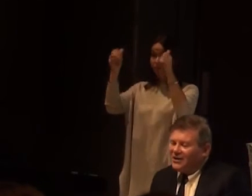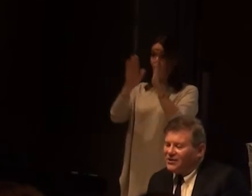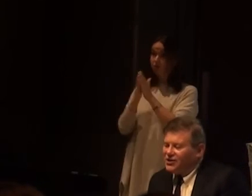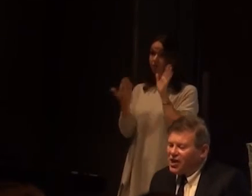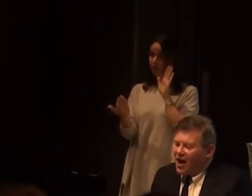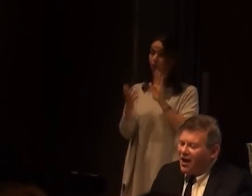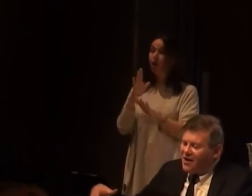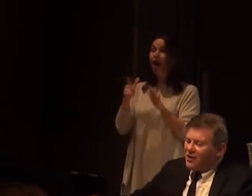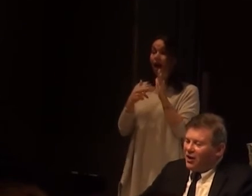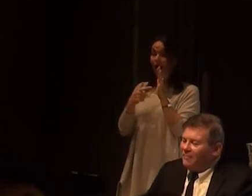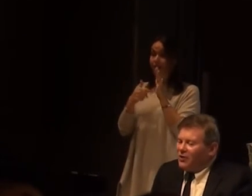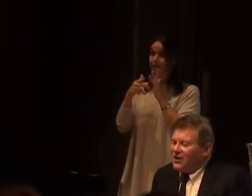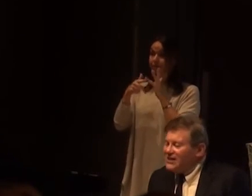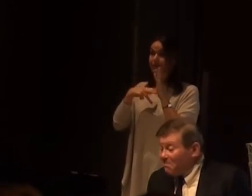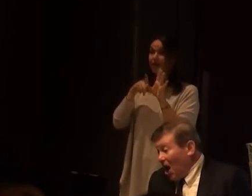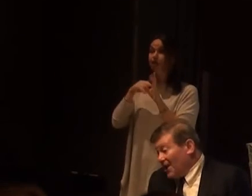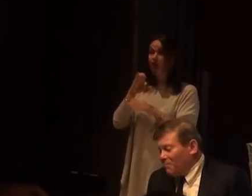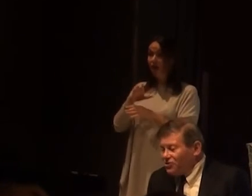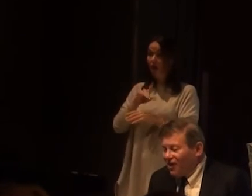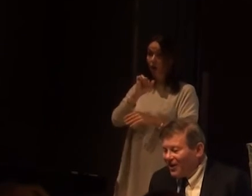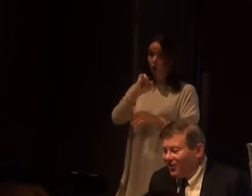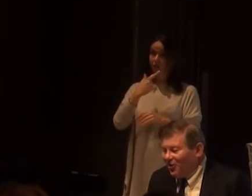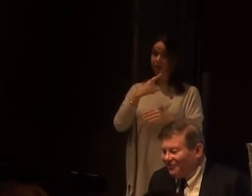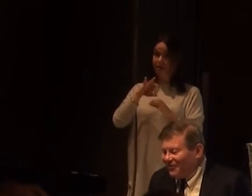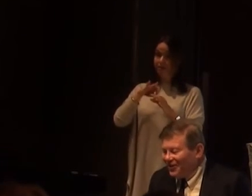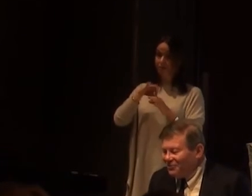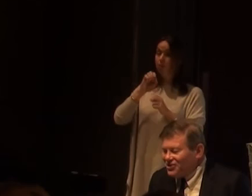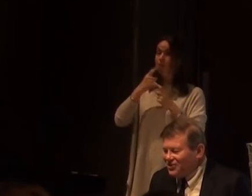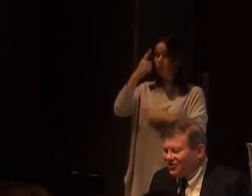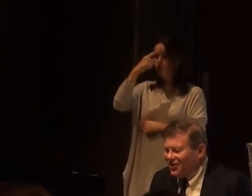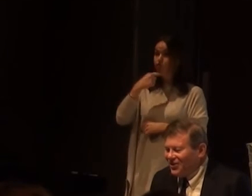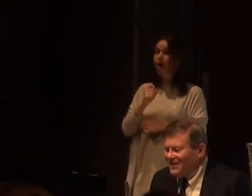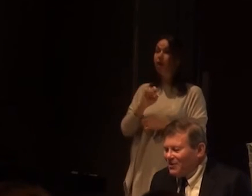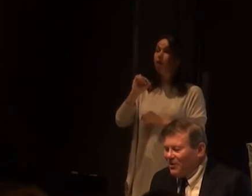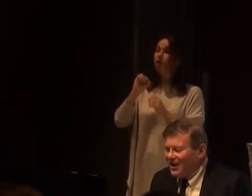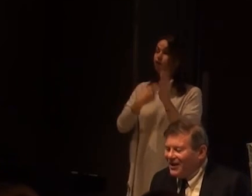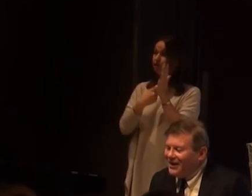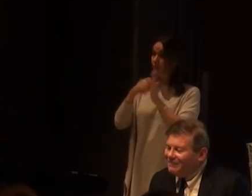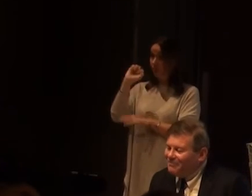Anthony Cher, with his spider portrayal of Richard III,